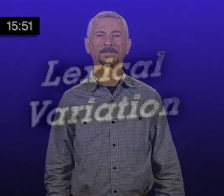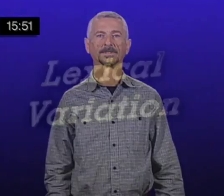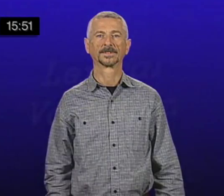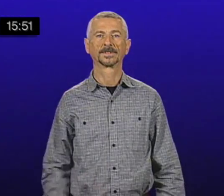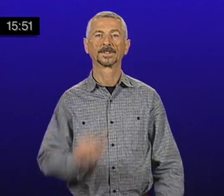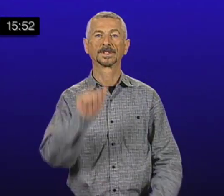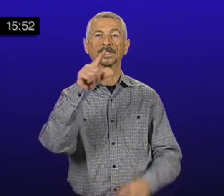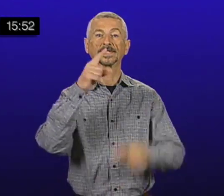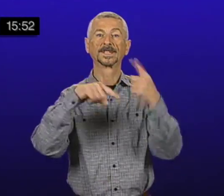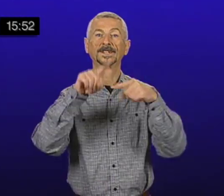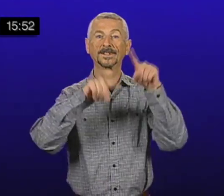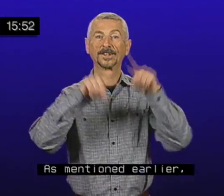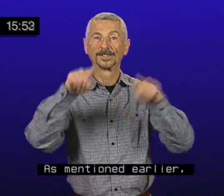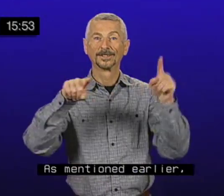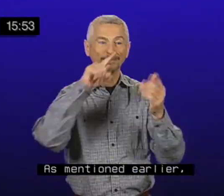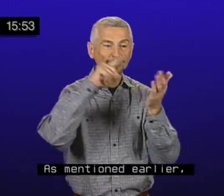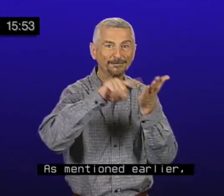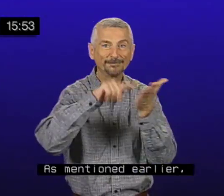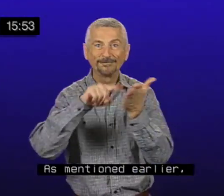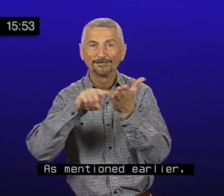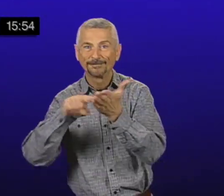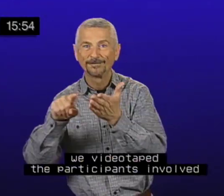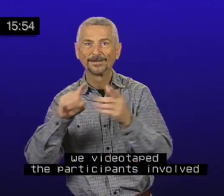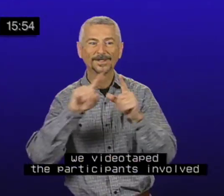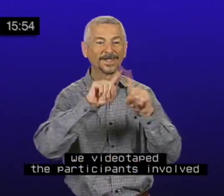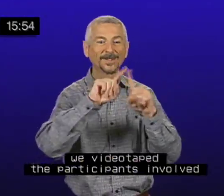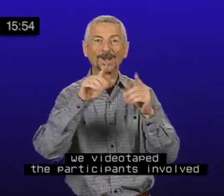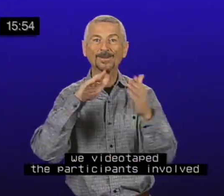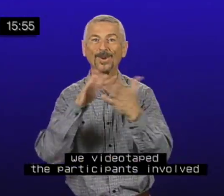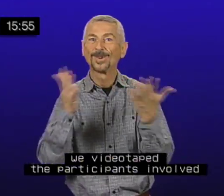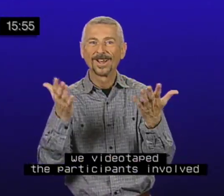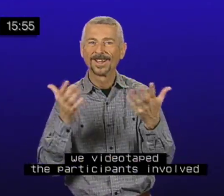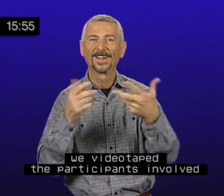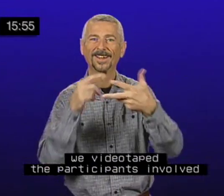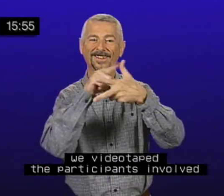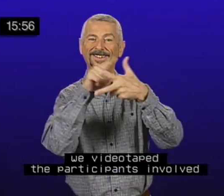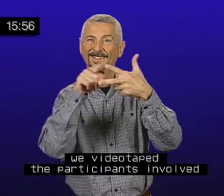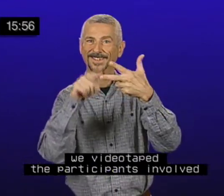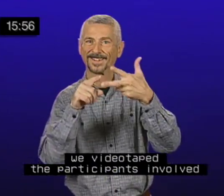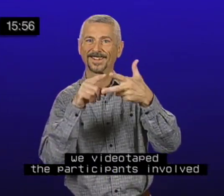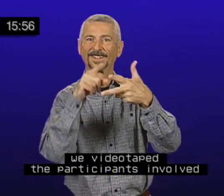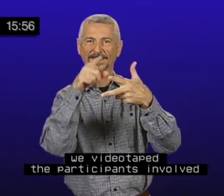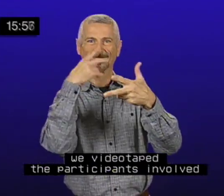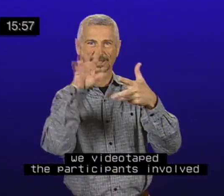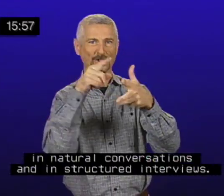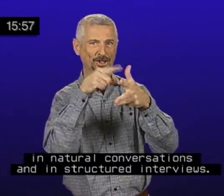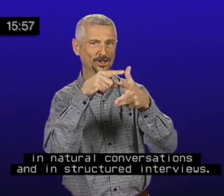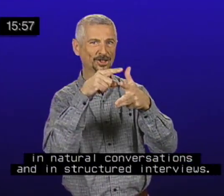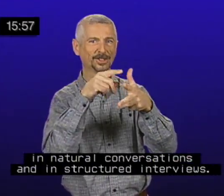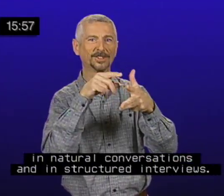As mentioned earlier, we videotaped the participants involved in natural conversations